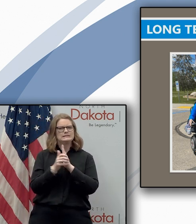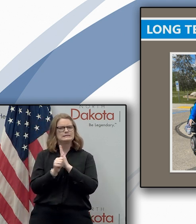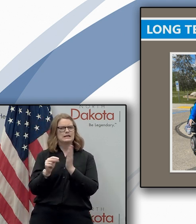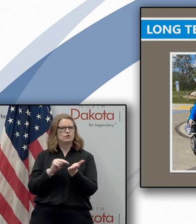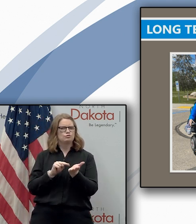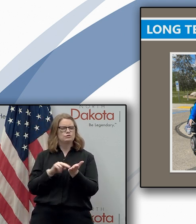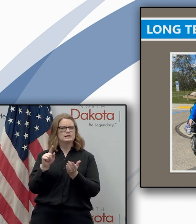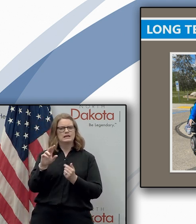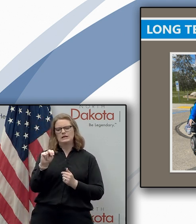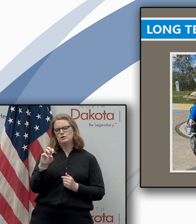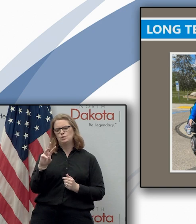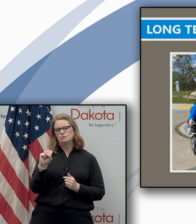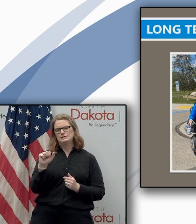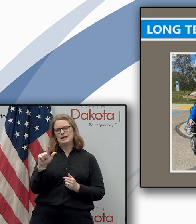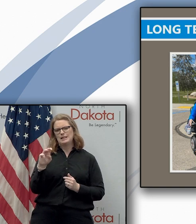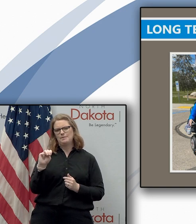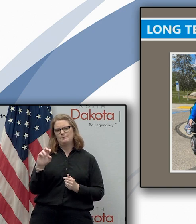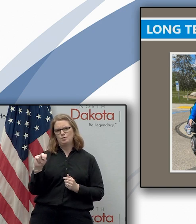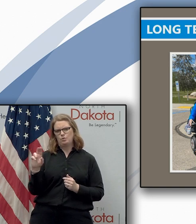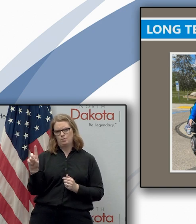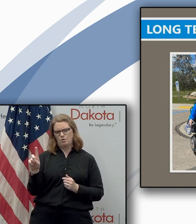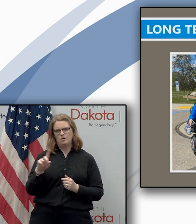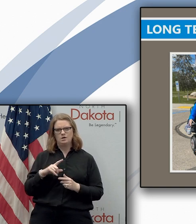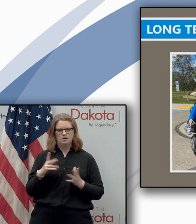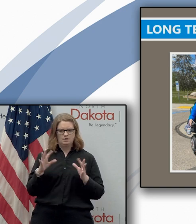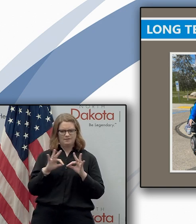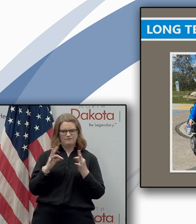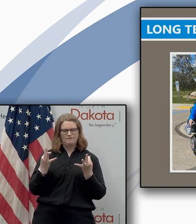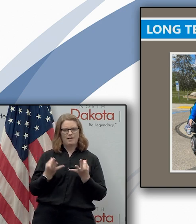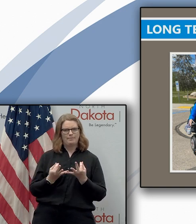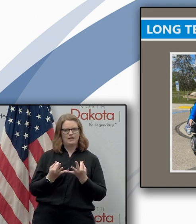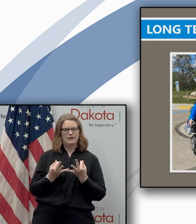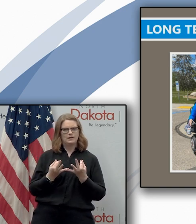facility in in new salem north dakota a family member